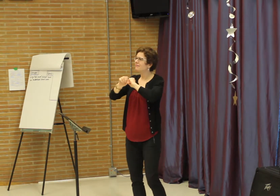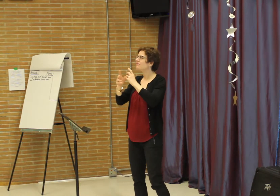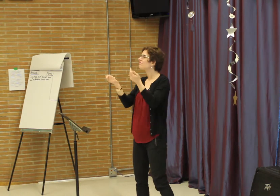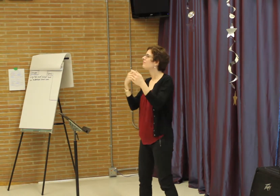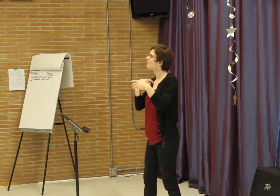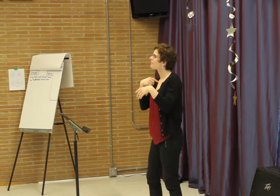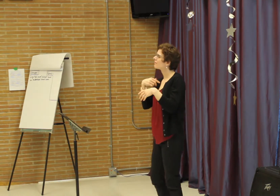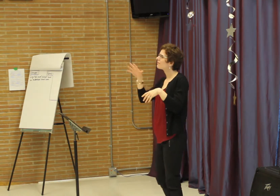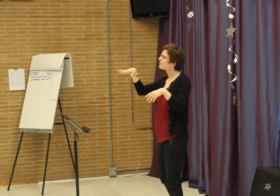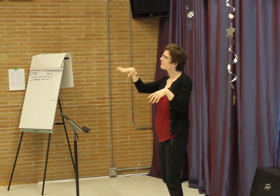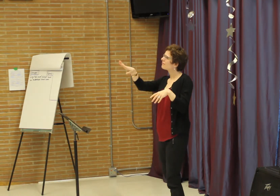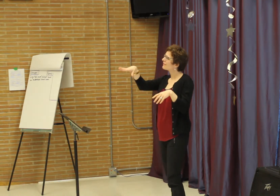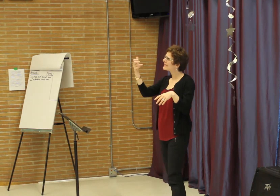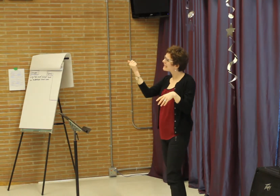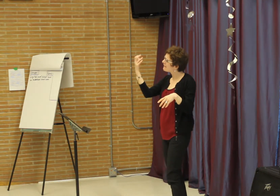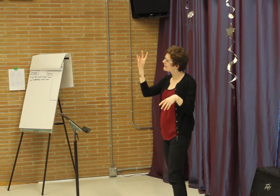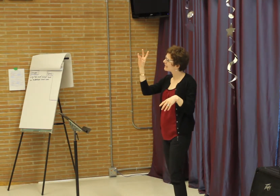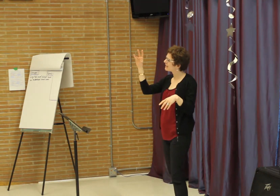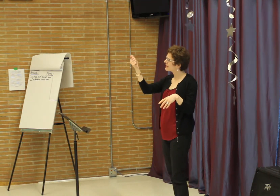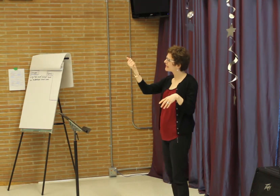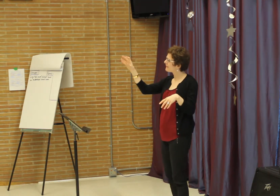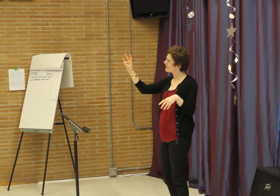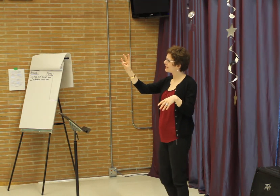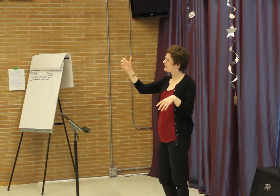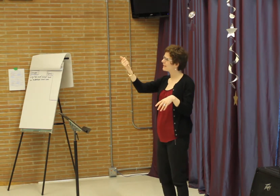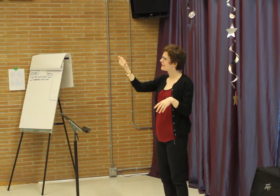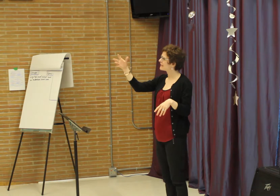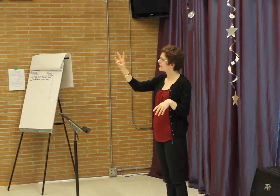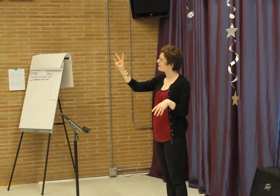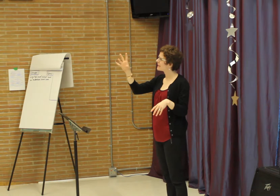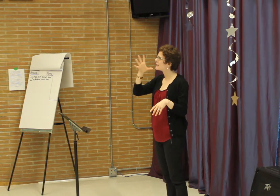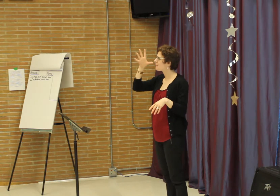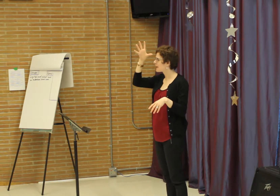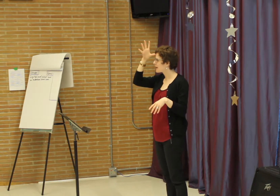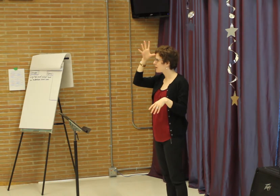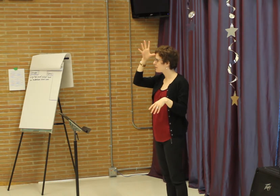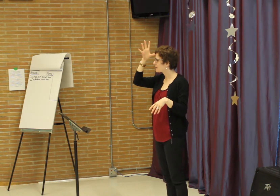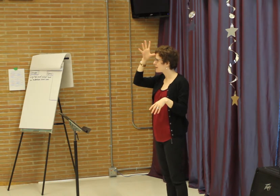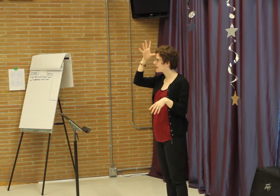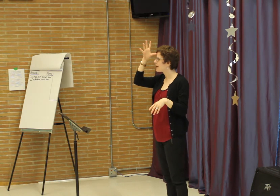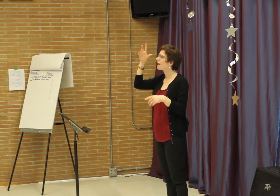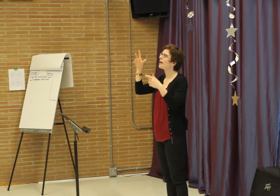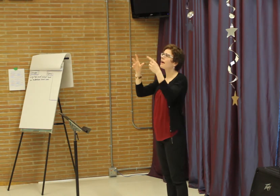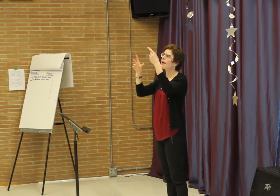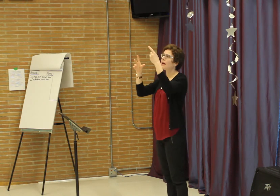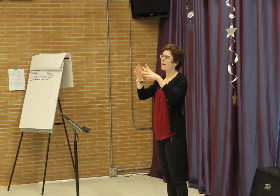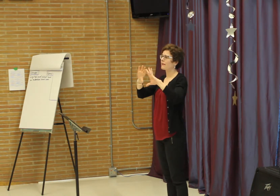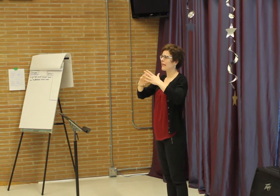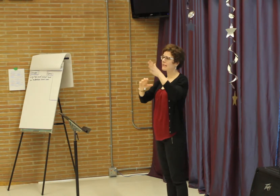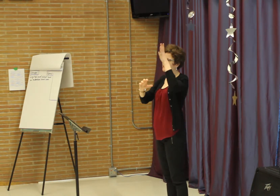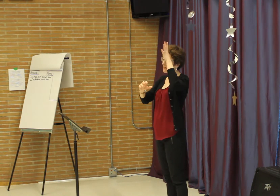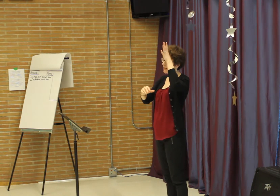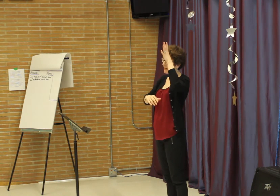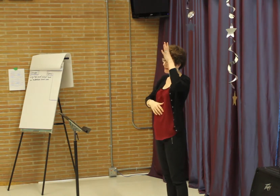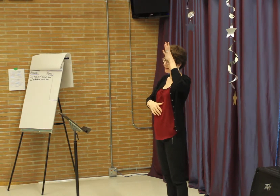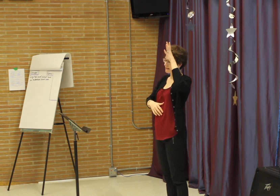This is the advertisement for the course that we offered. And there were 17 families and parents that came to